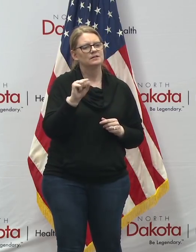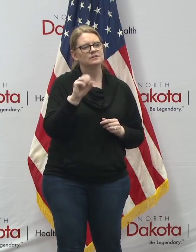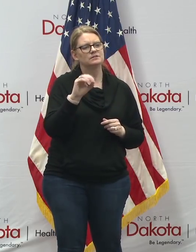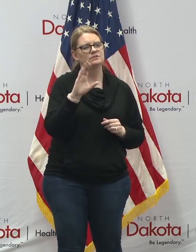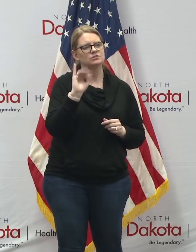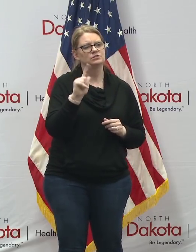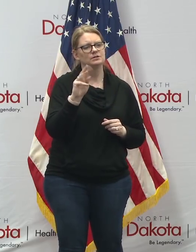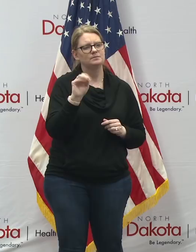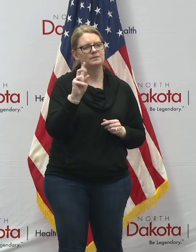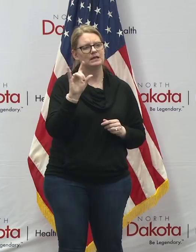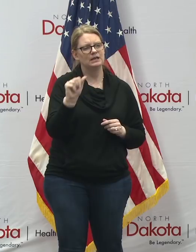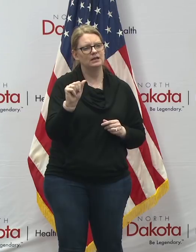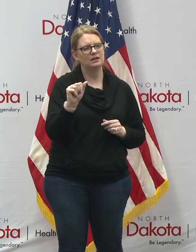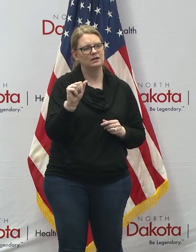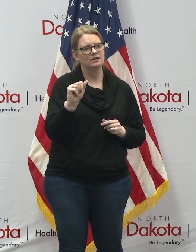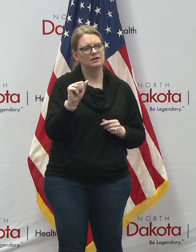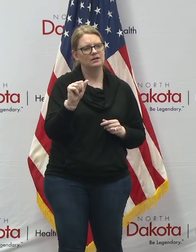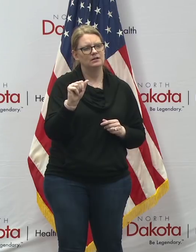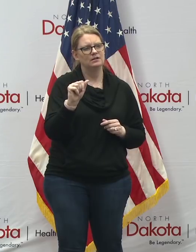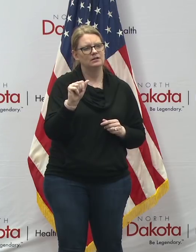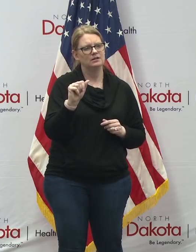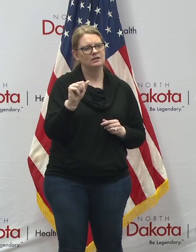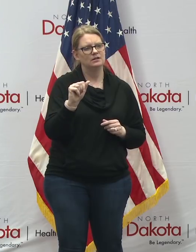social media should we practice social